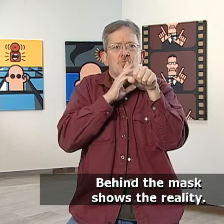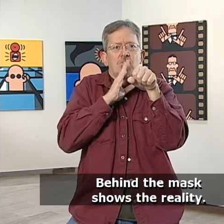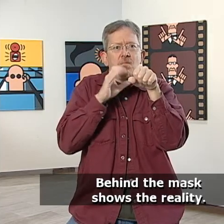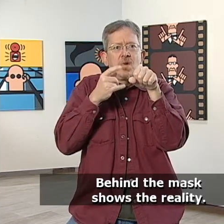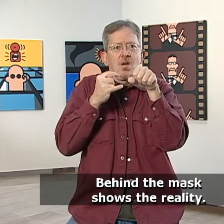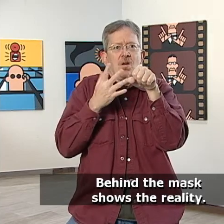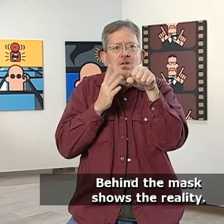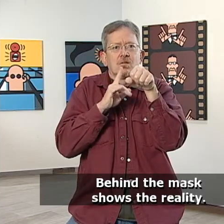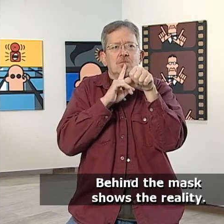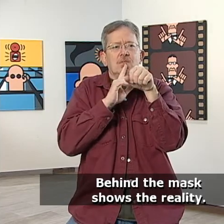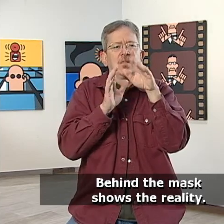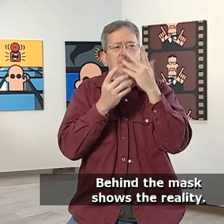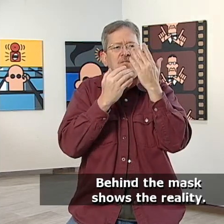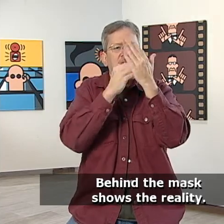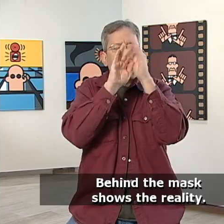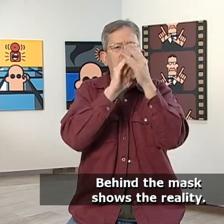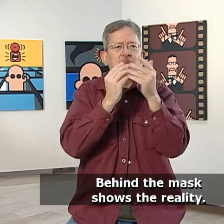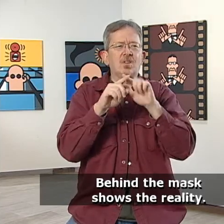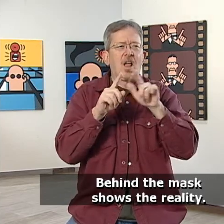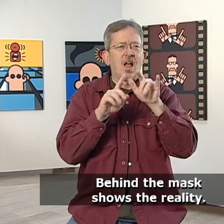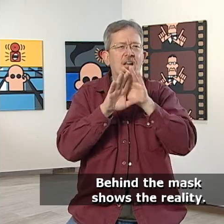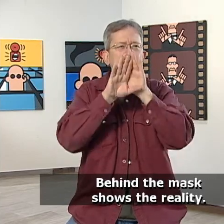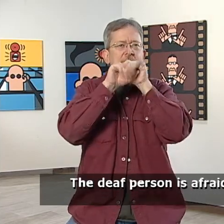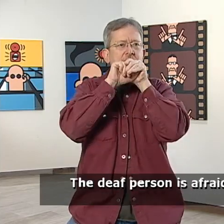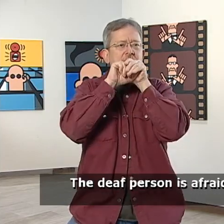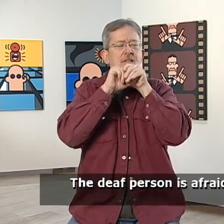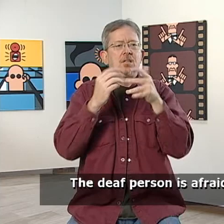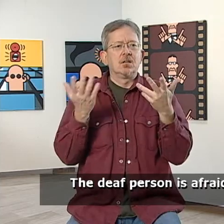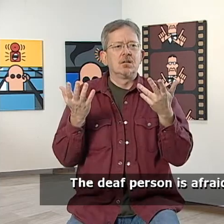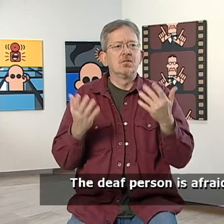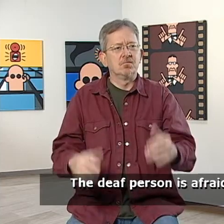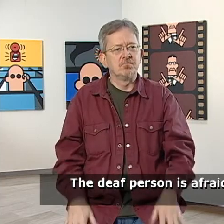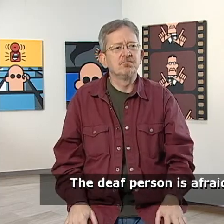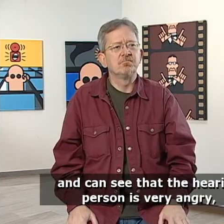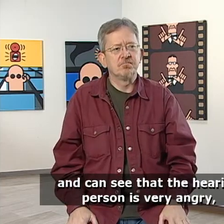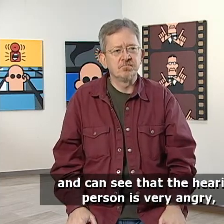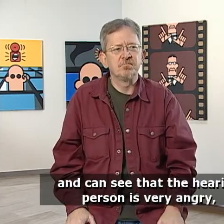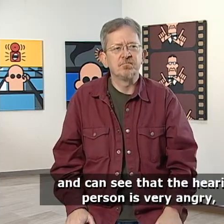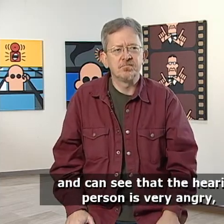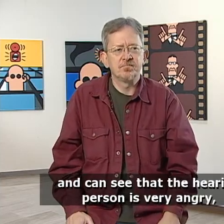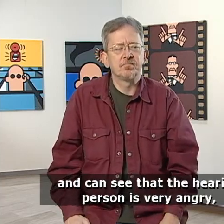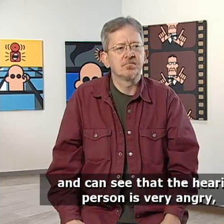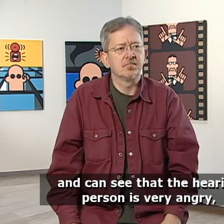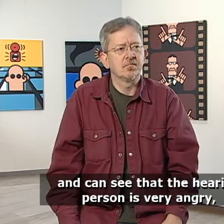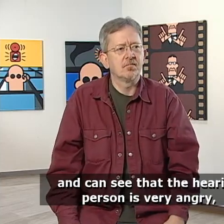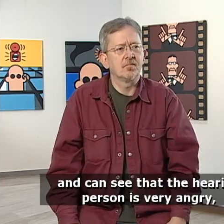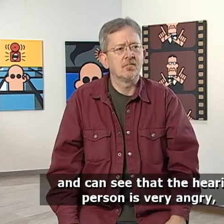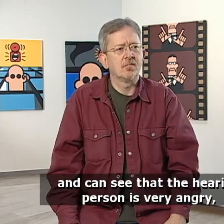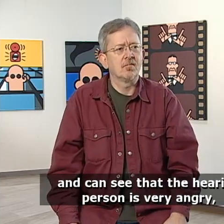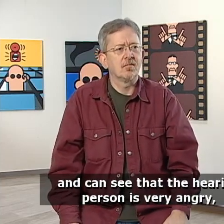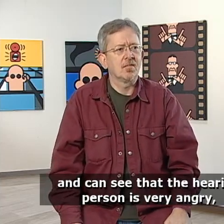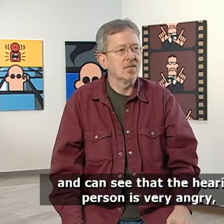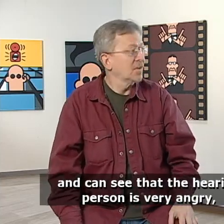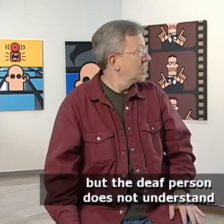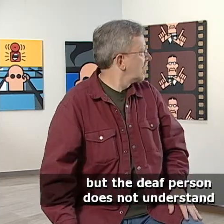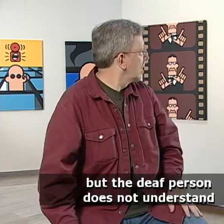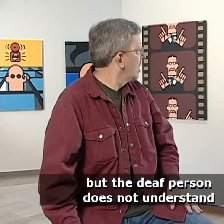Behind the mask shows the reality. The deaf person is afraid and can see that the hearing person is very angry,